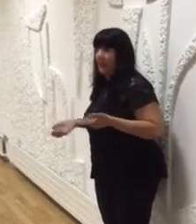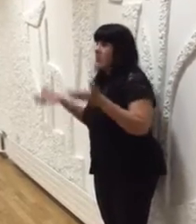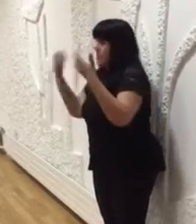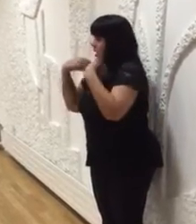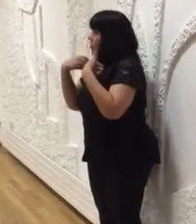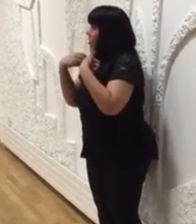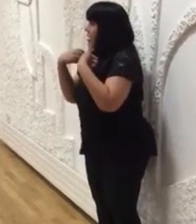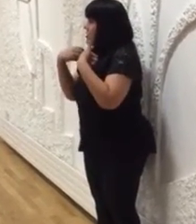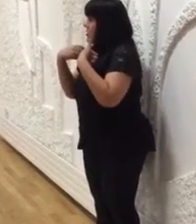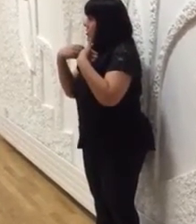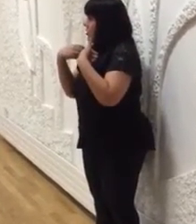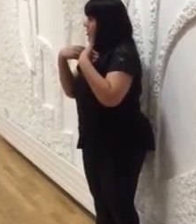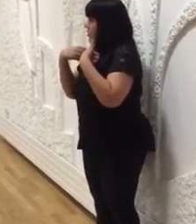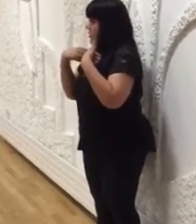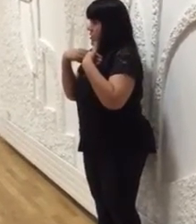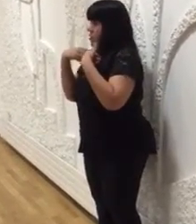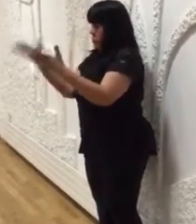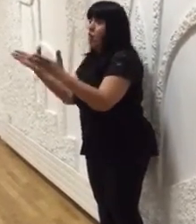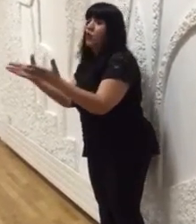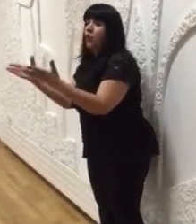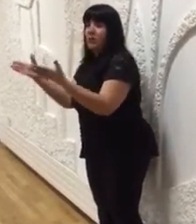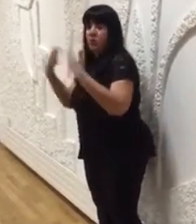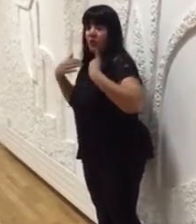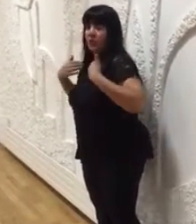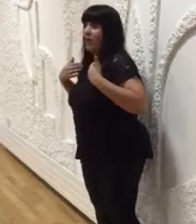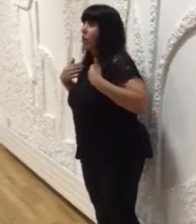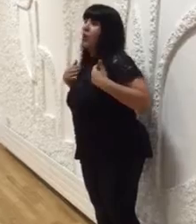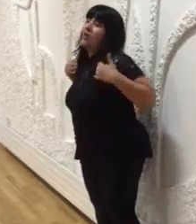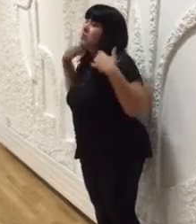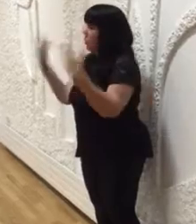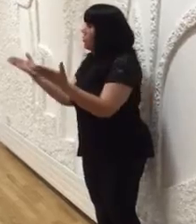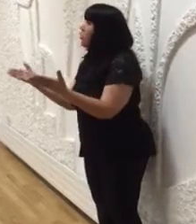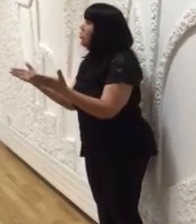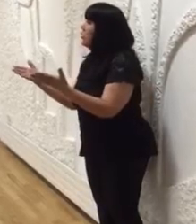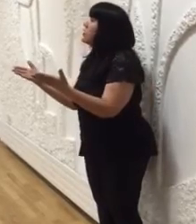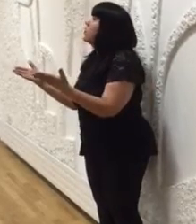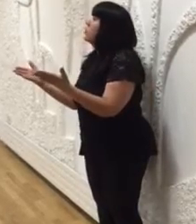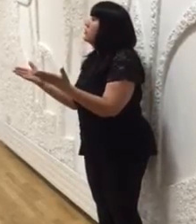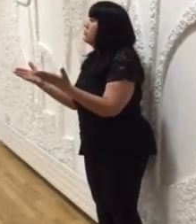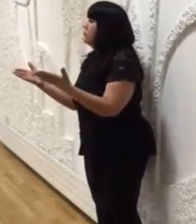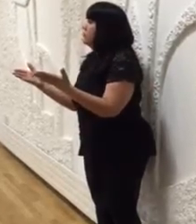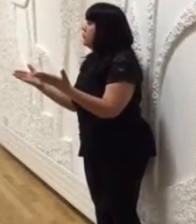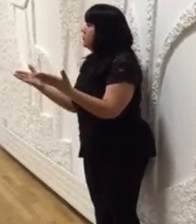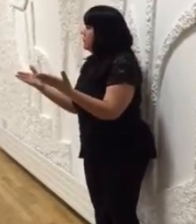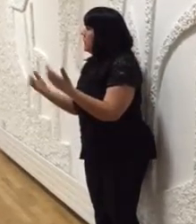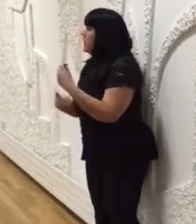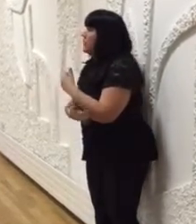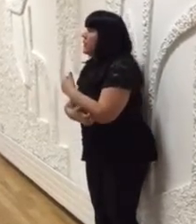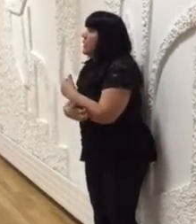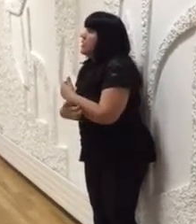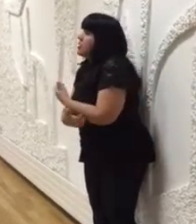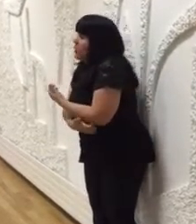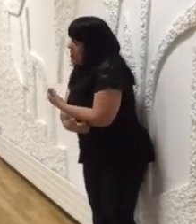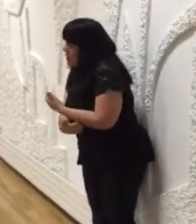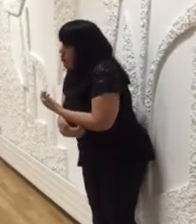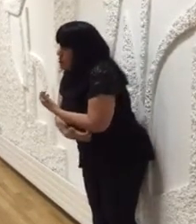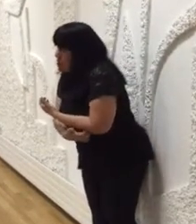Inside of us, of us, to the other one, we recognize on the other one too. See? That's why the tango is